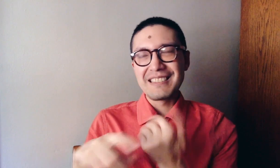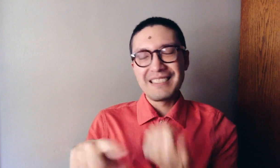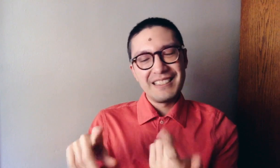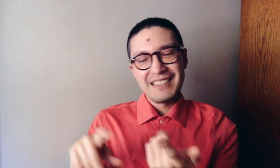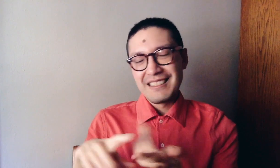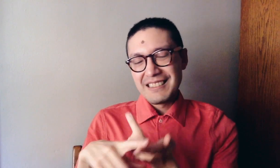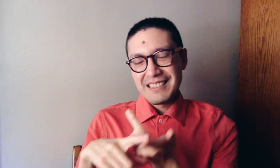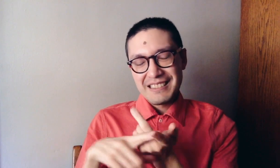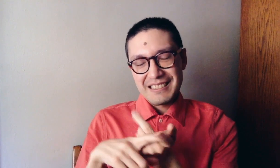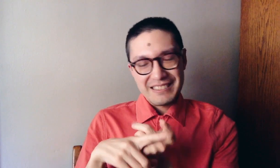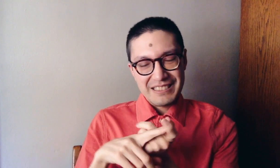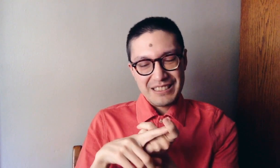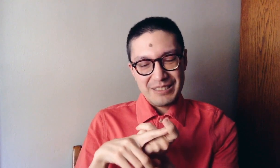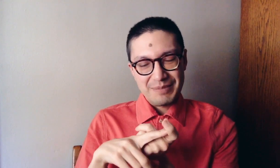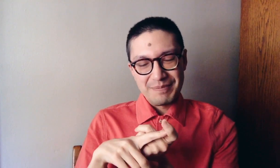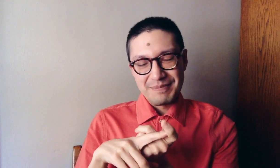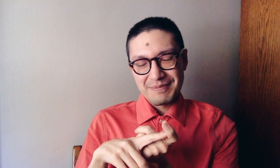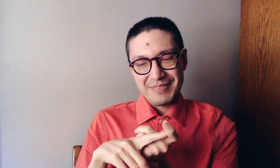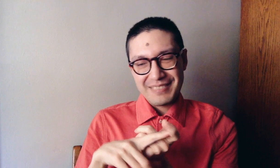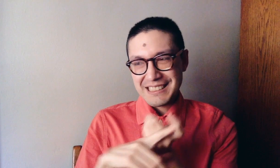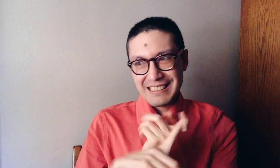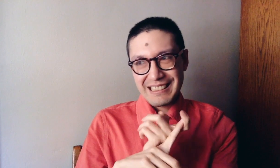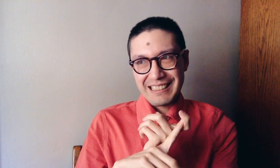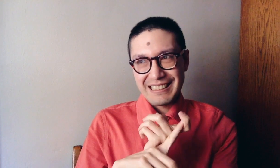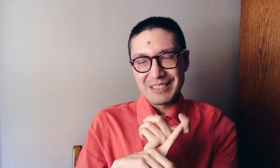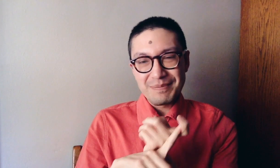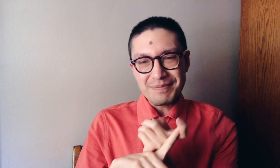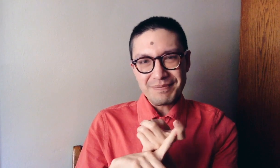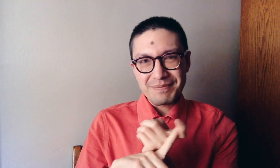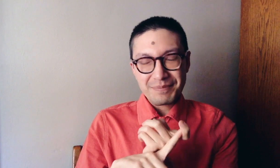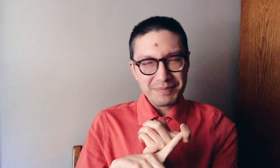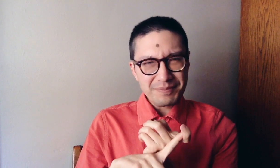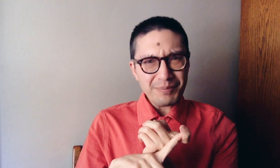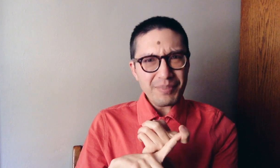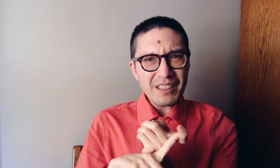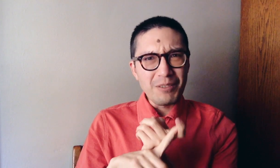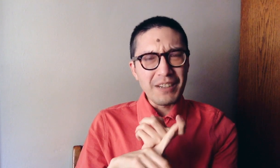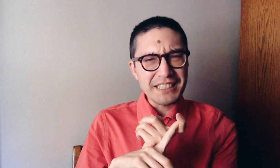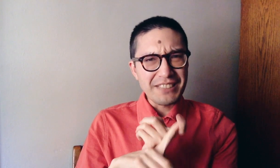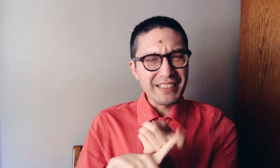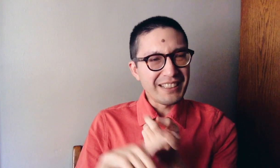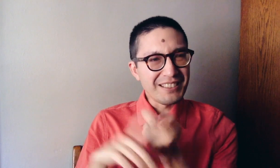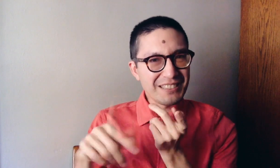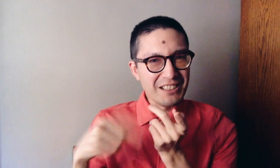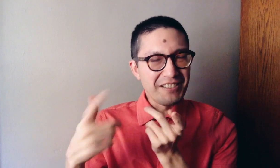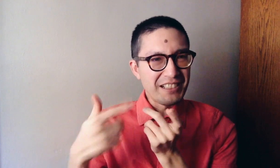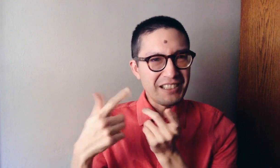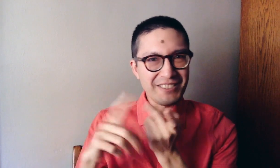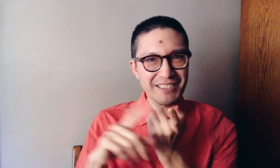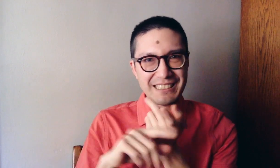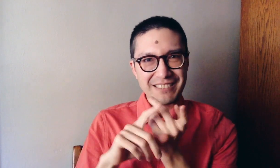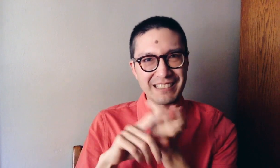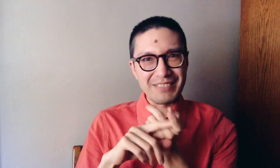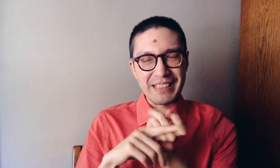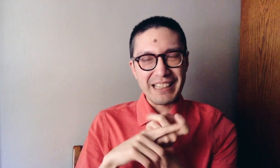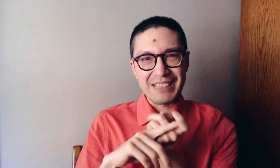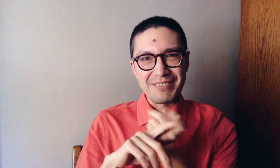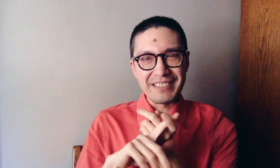um, tried watching videos over and over, so I became really